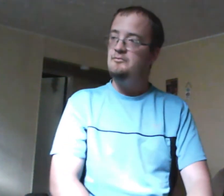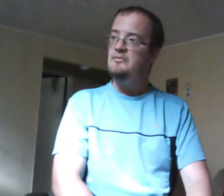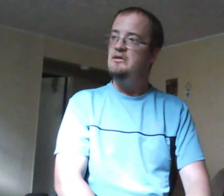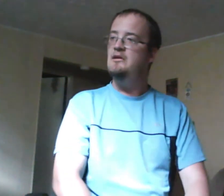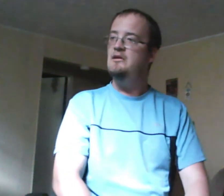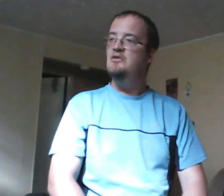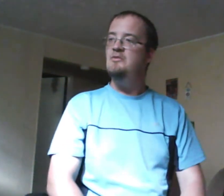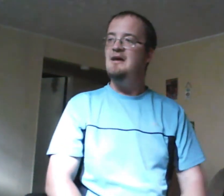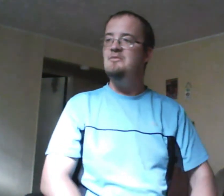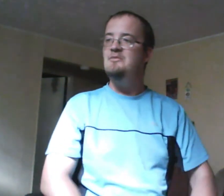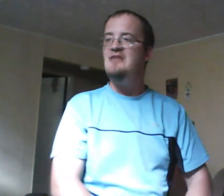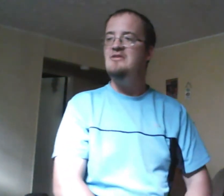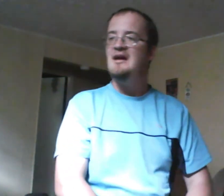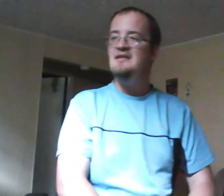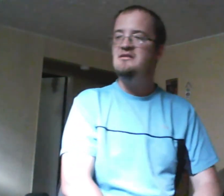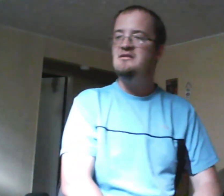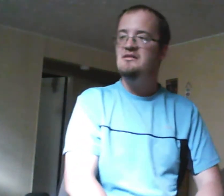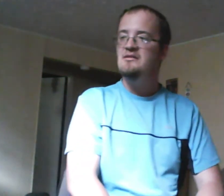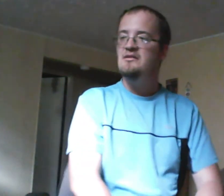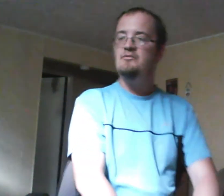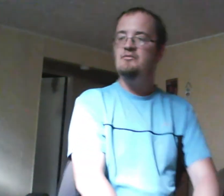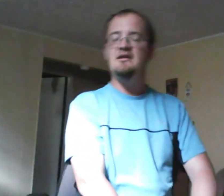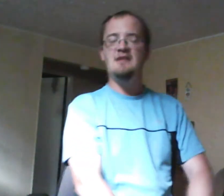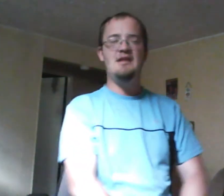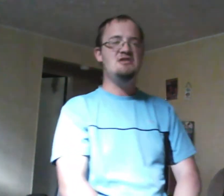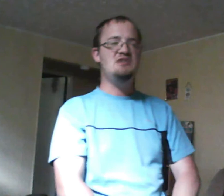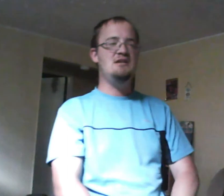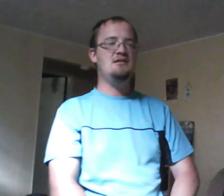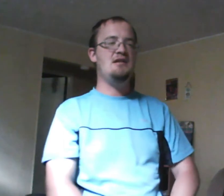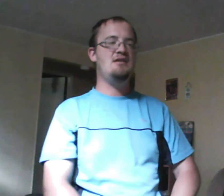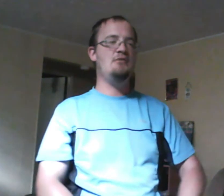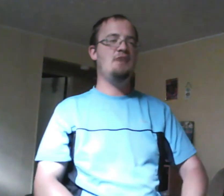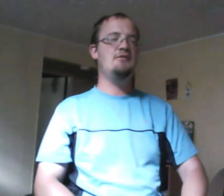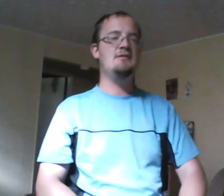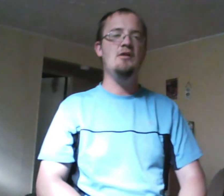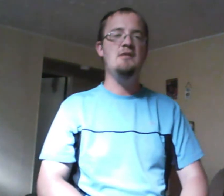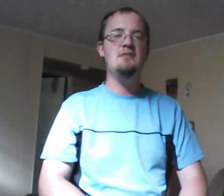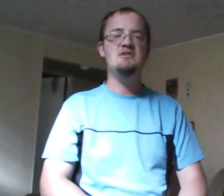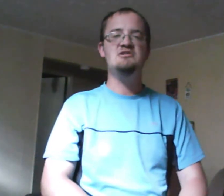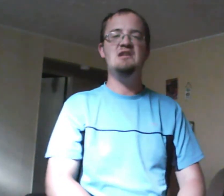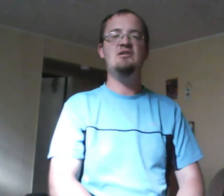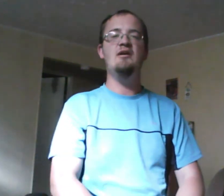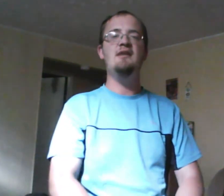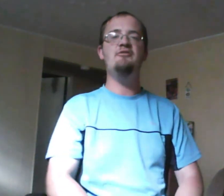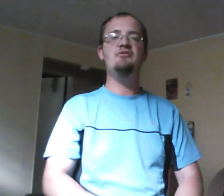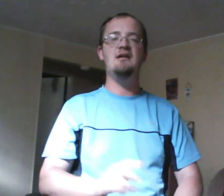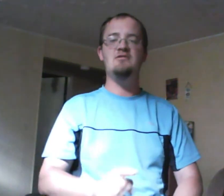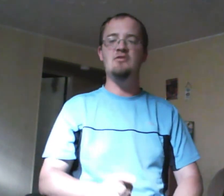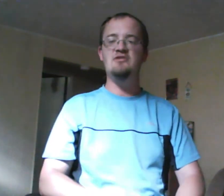so Maya gets past that point and then she gets that rivalry with Zoe which she could have gotten Zoe in deep trouble but